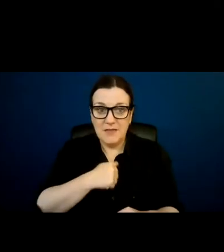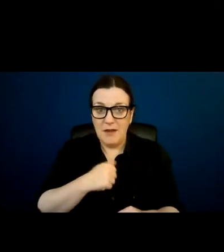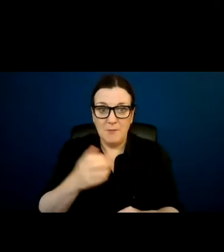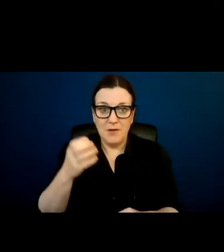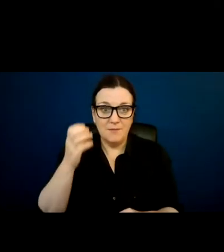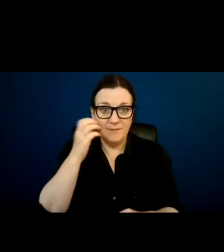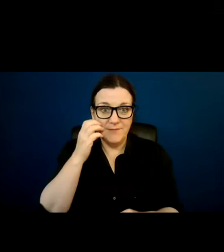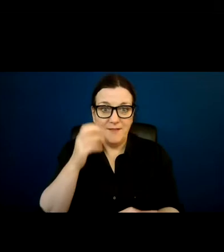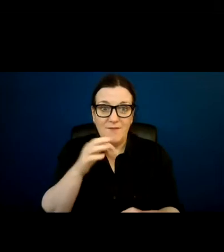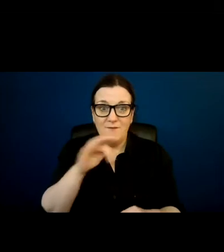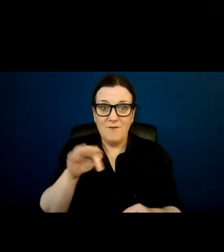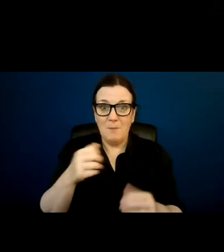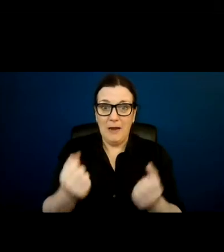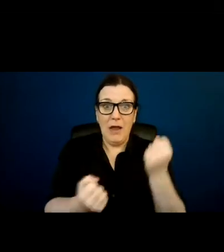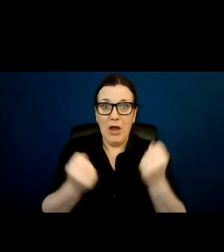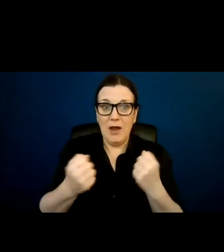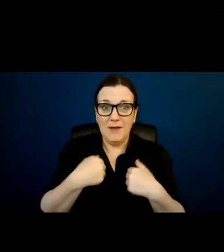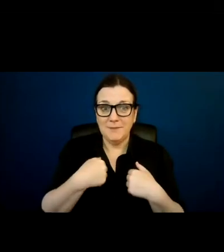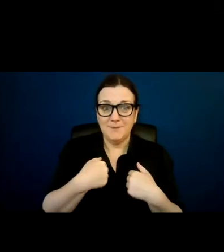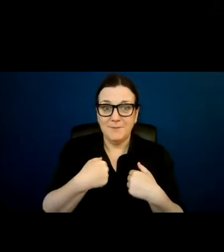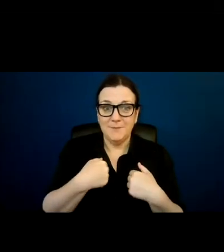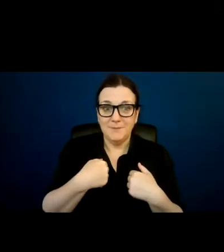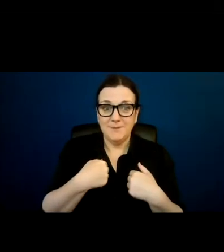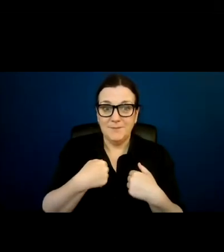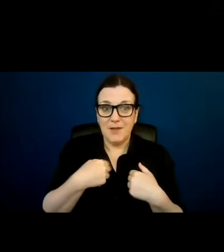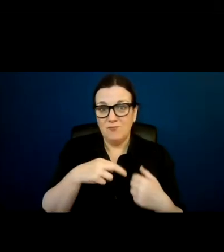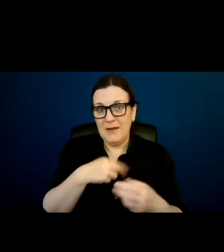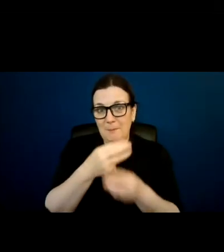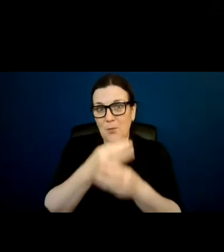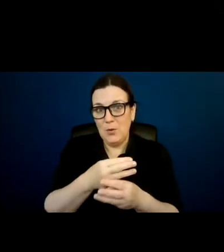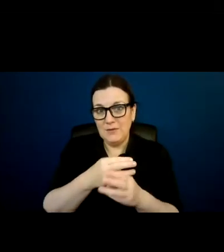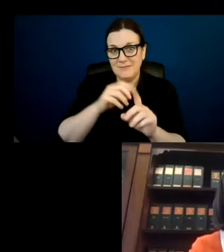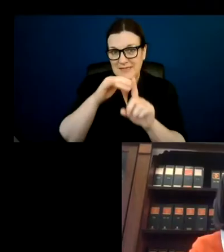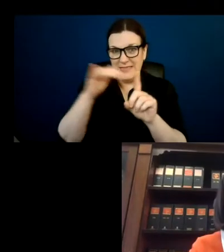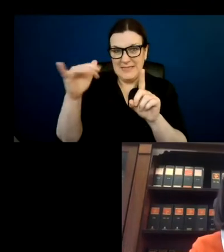from my car. I have really poor service and thanks a lot.